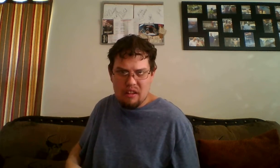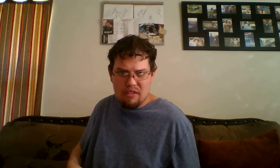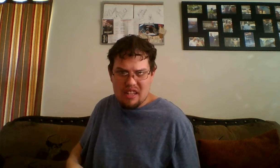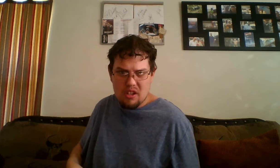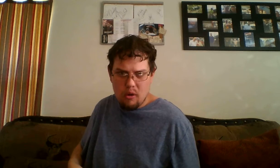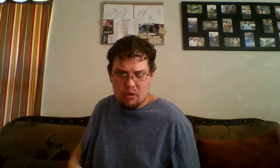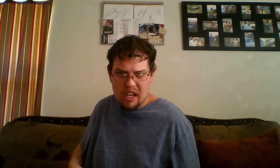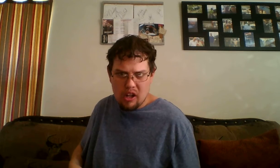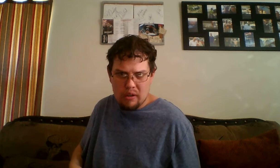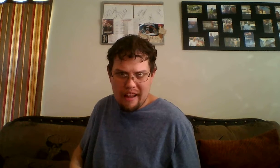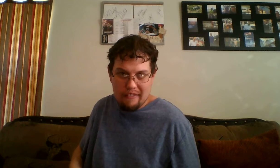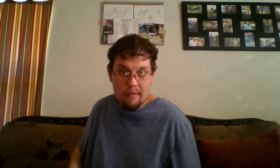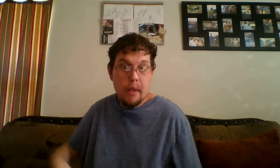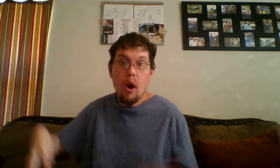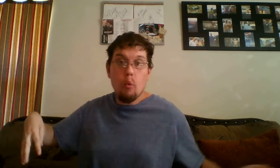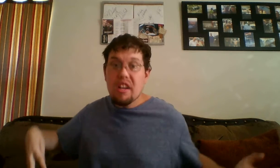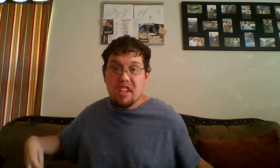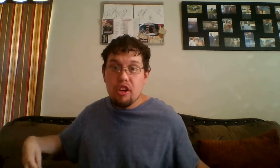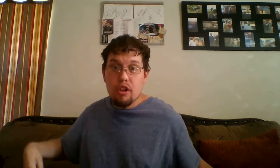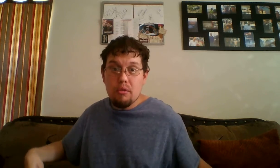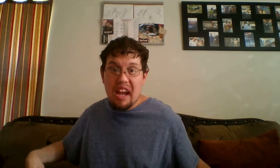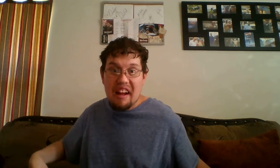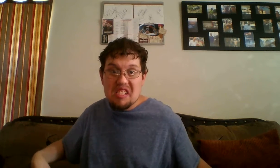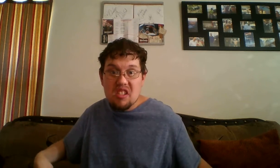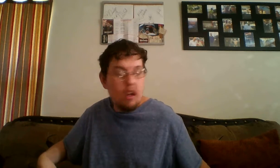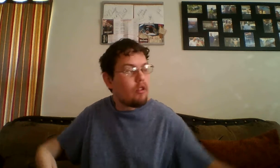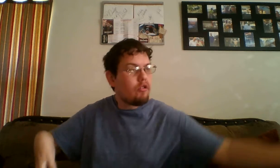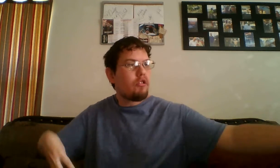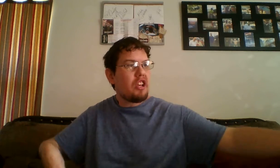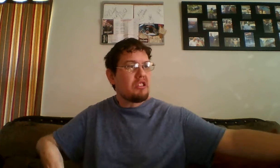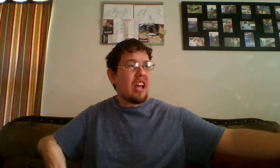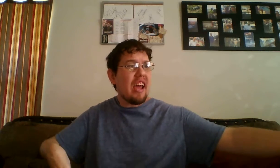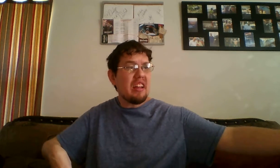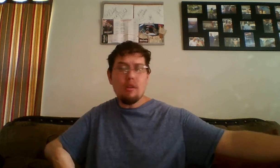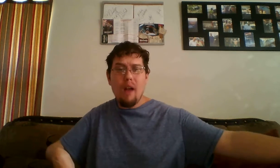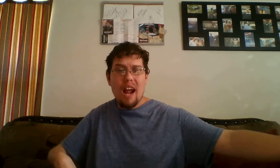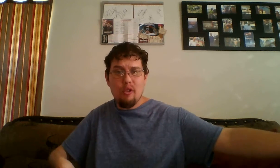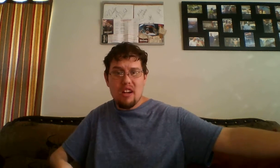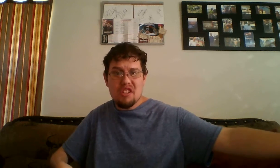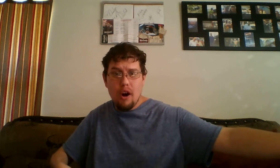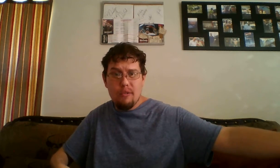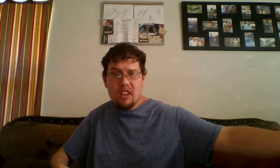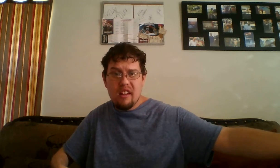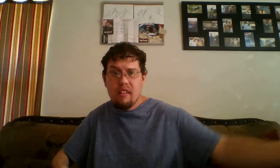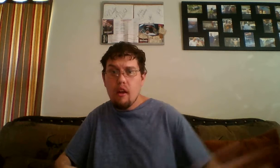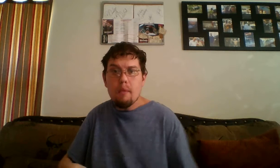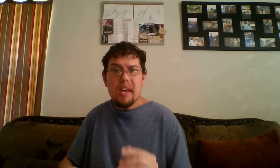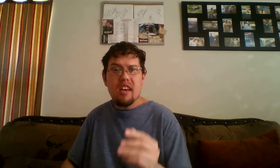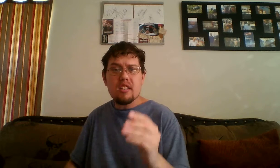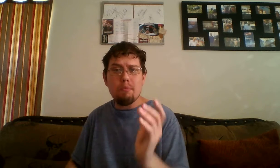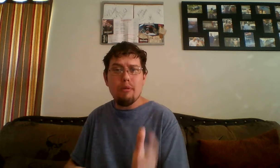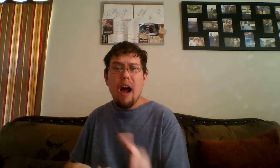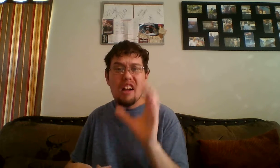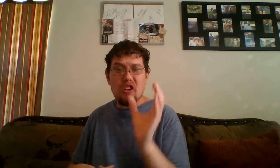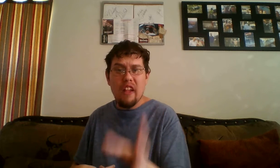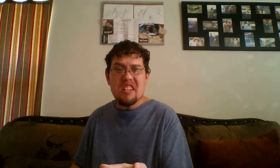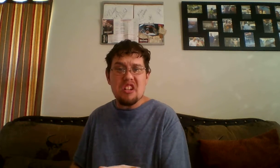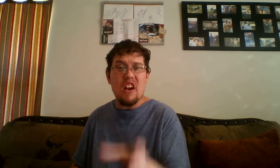if that's the road they go down. What do you do next? Do you say the rivalry is over then? Because, Brock Lesnar